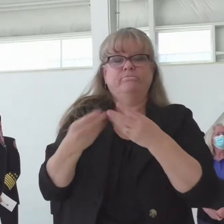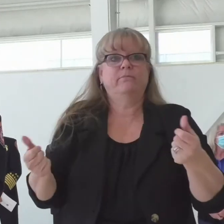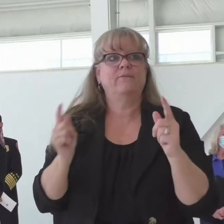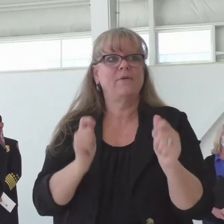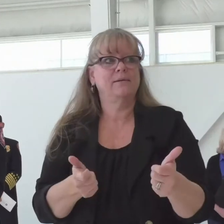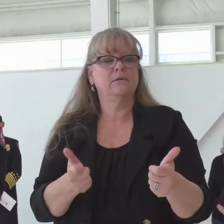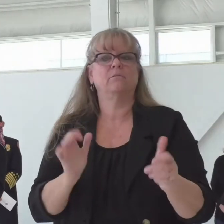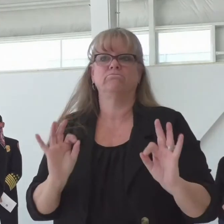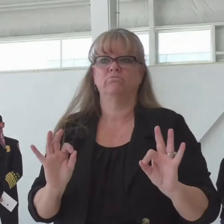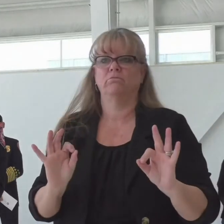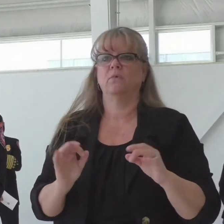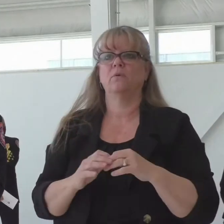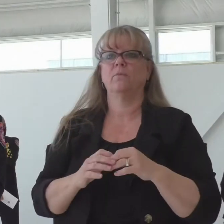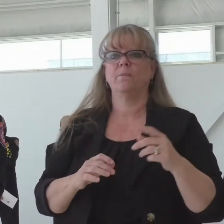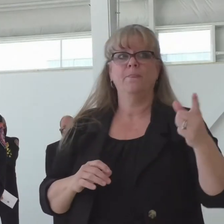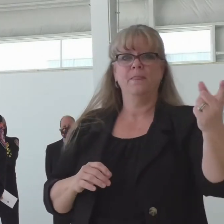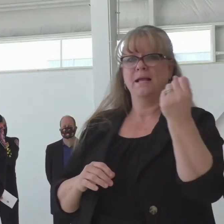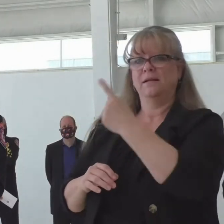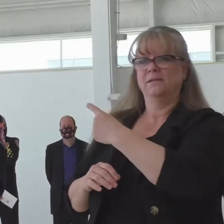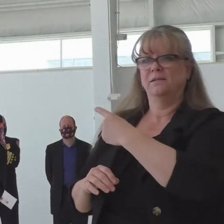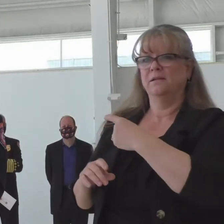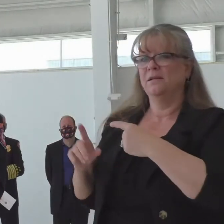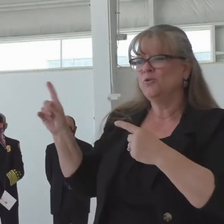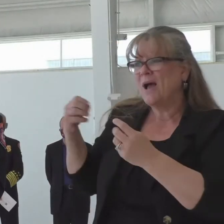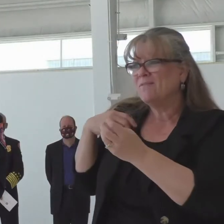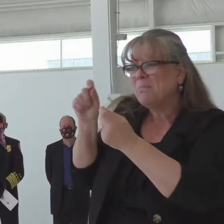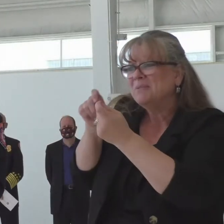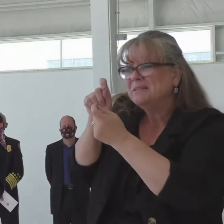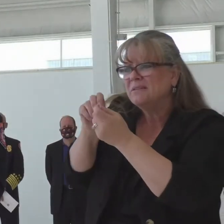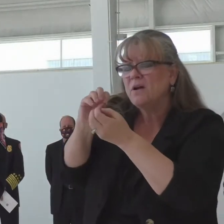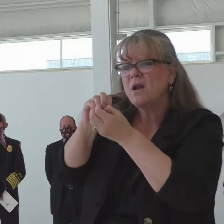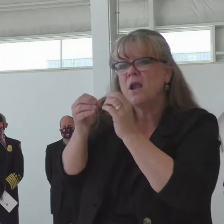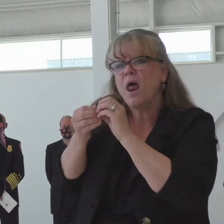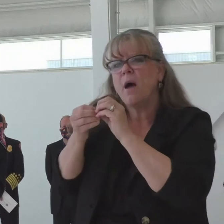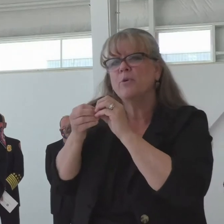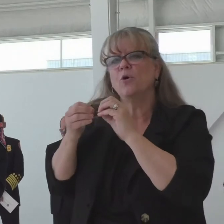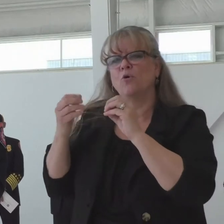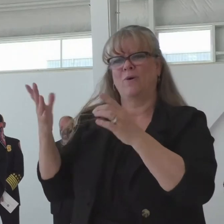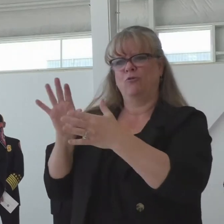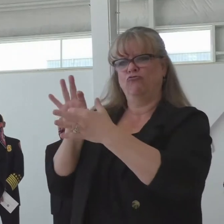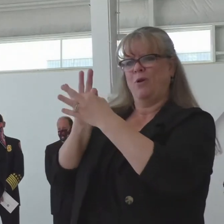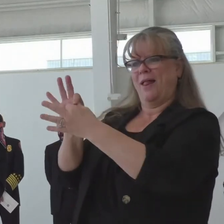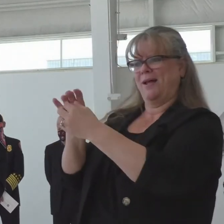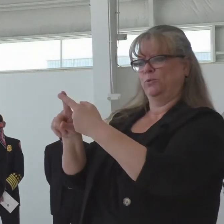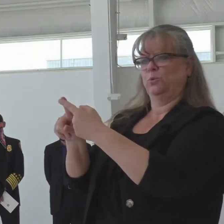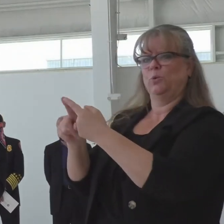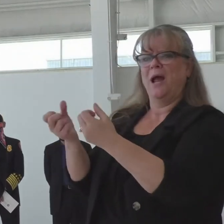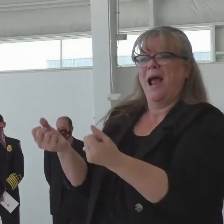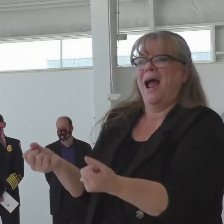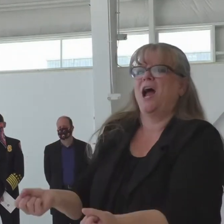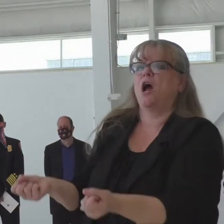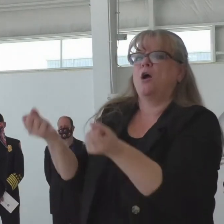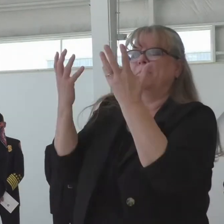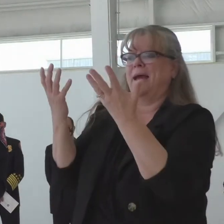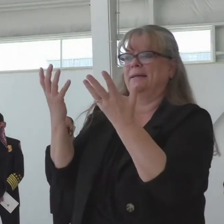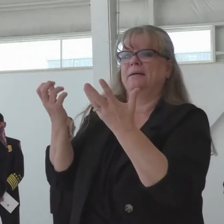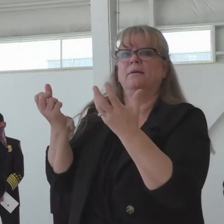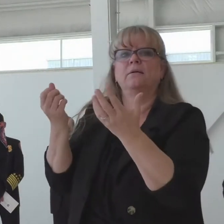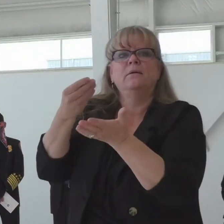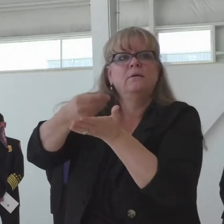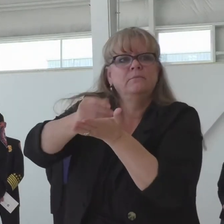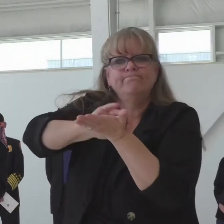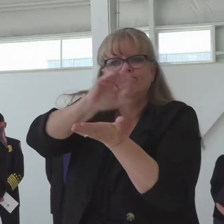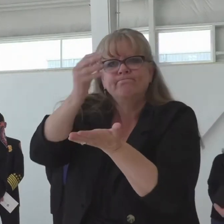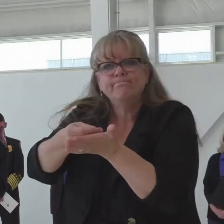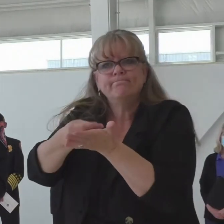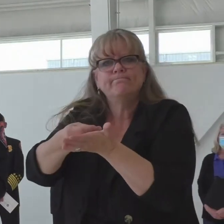specific number, and perhaps for the governor's specific numbers, about how much more money or resources were allocated